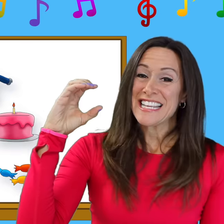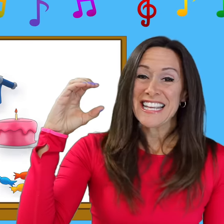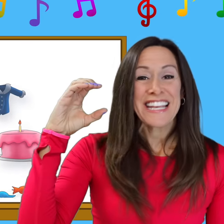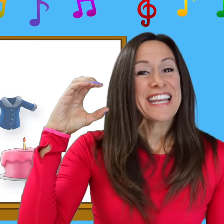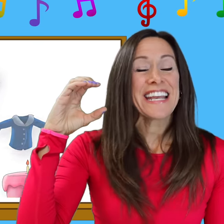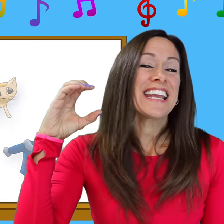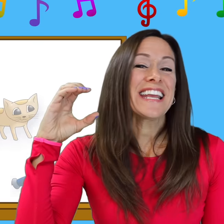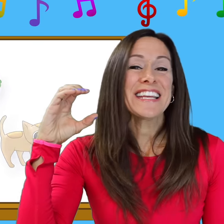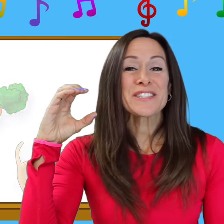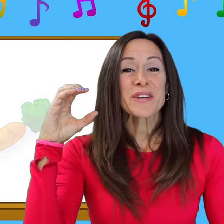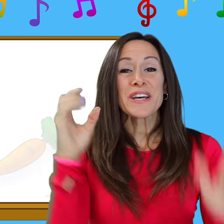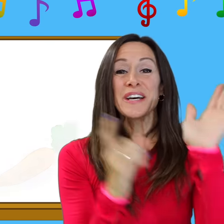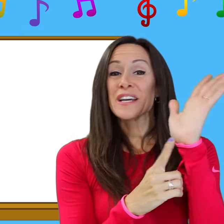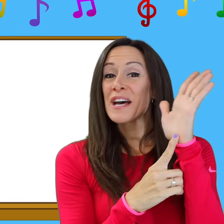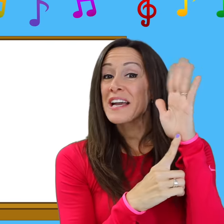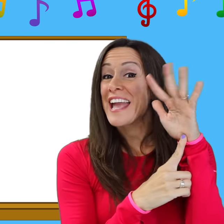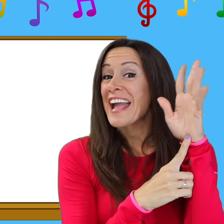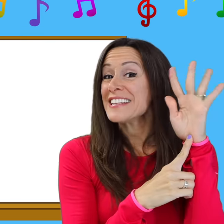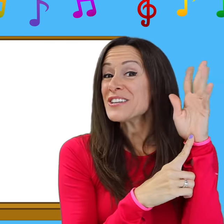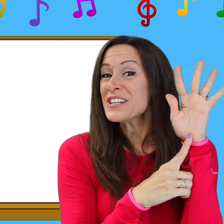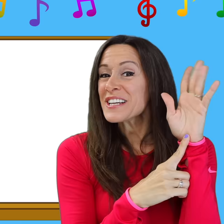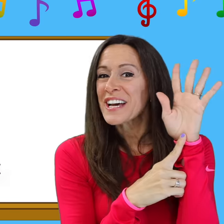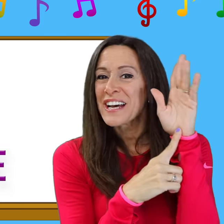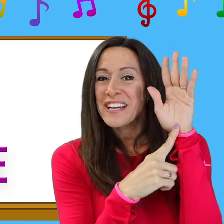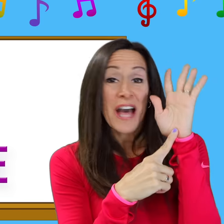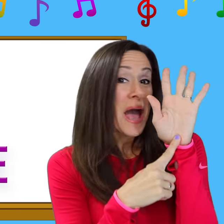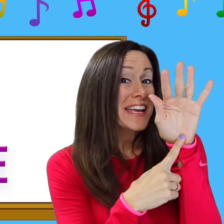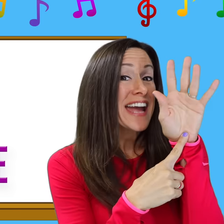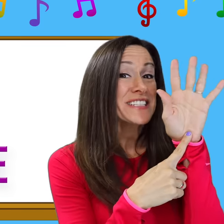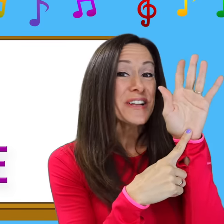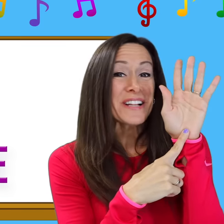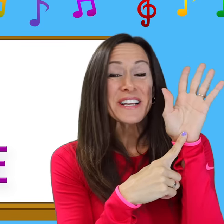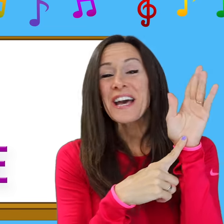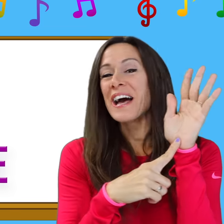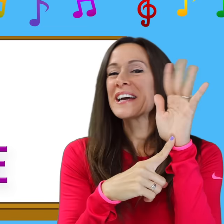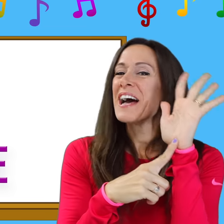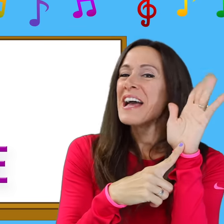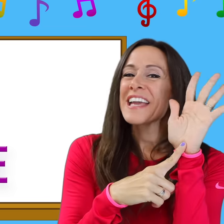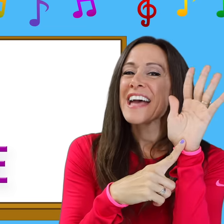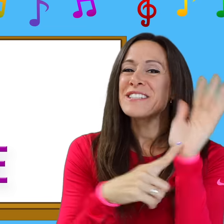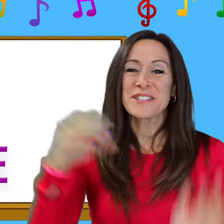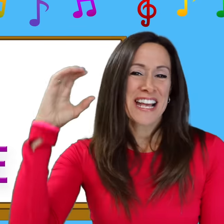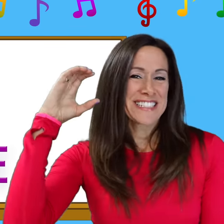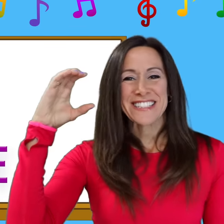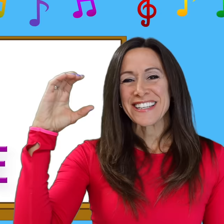is for c-c-c-candle, c-c-candle, c-c-candle C